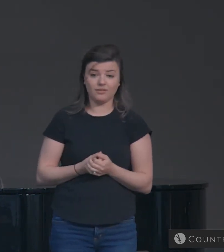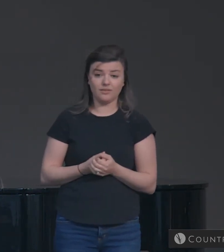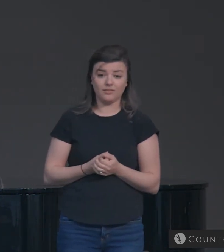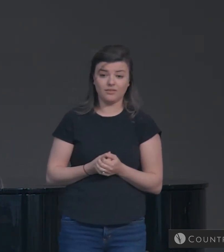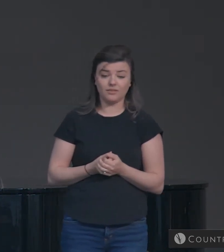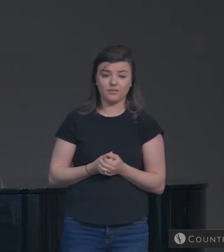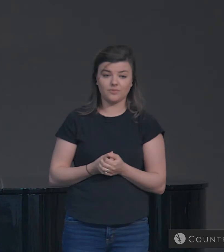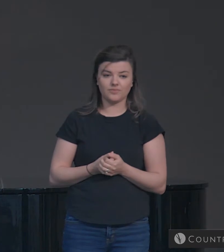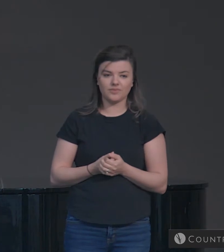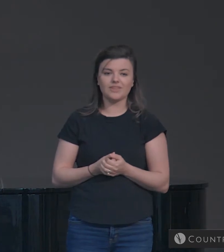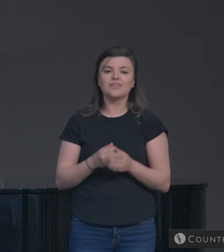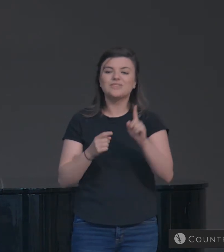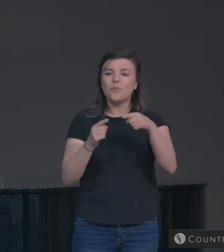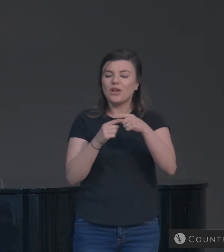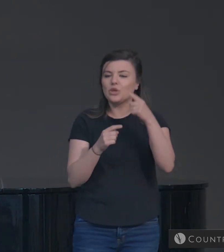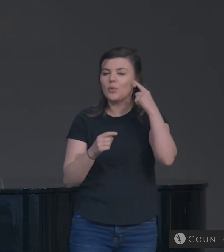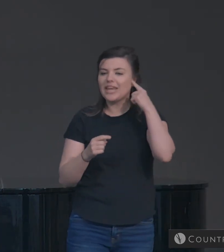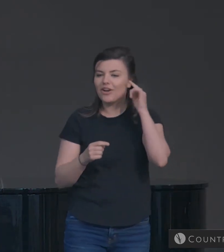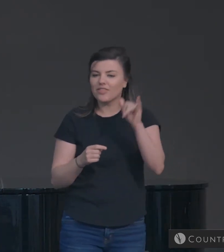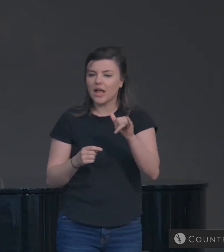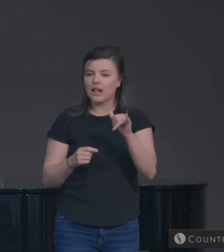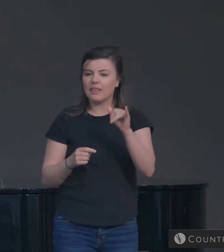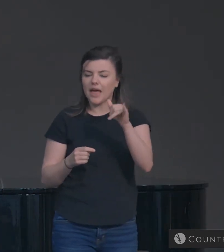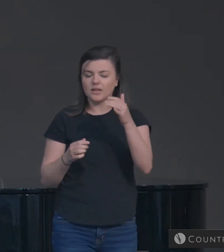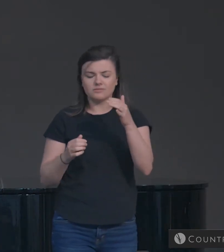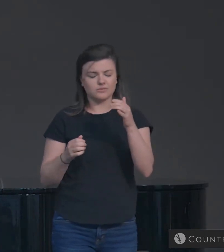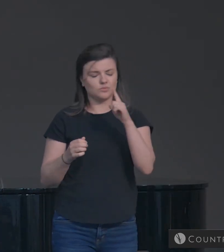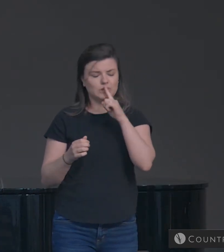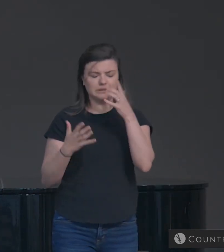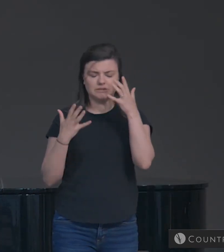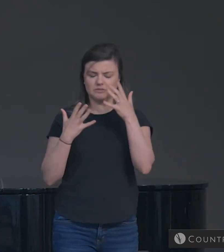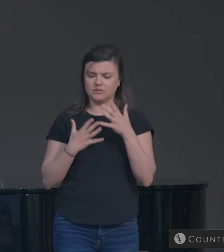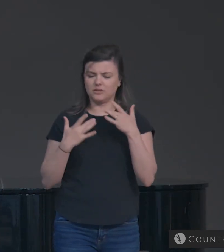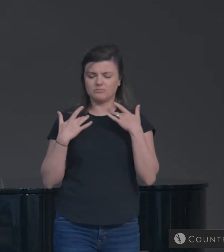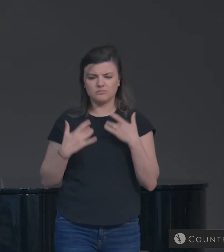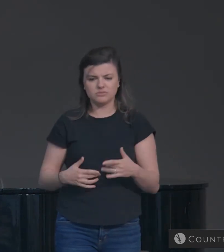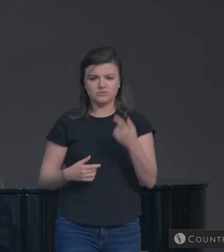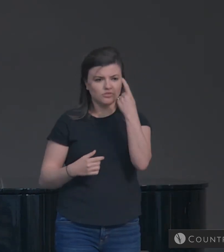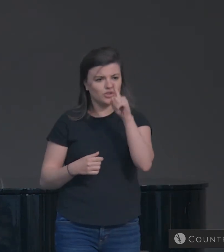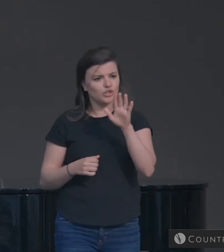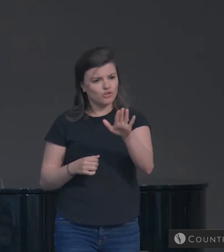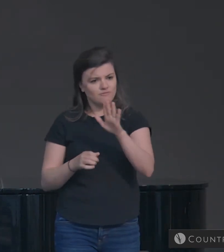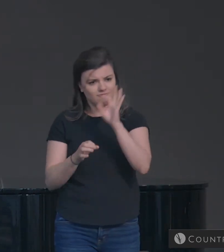And when you and I hear things like that, isn't that a little bit discouraging for your faith?